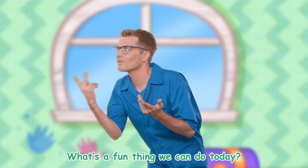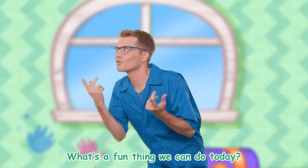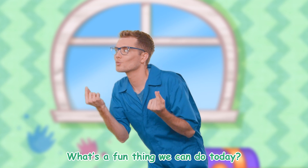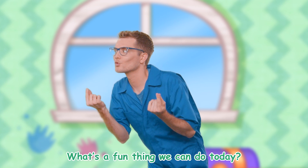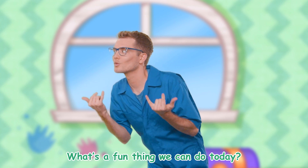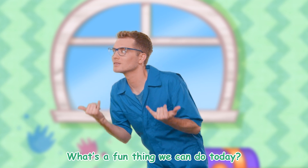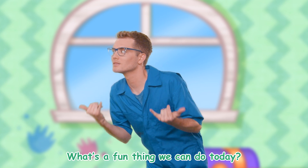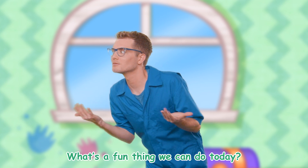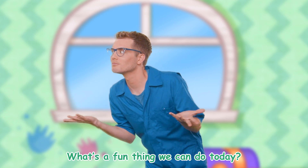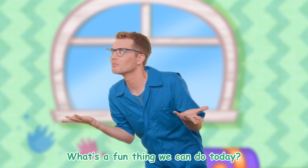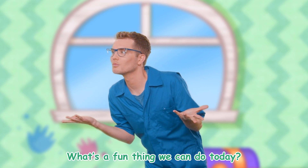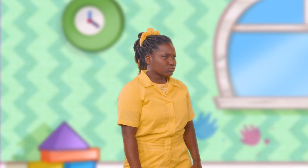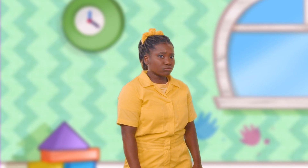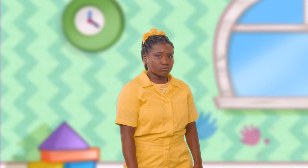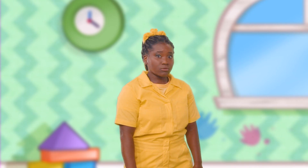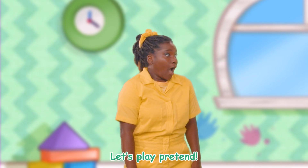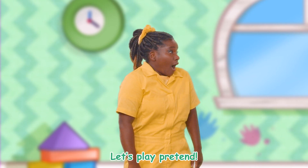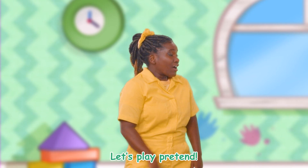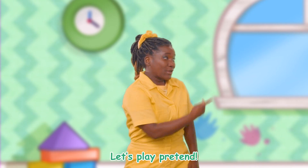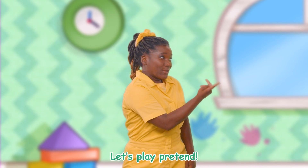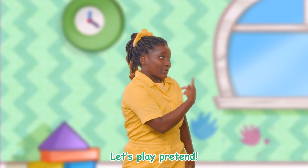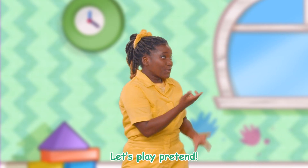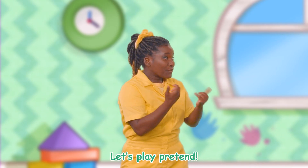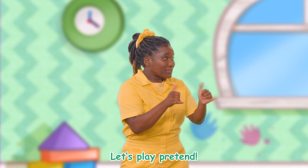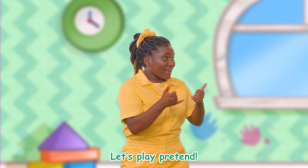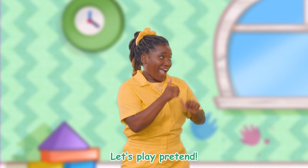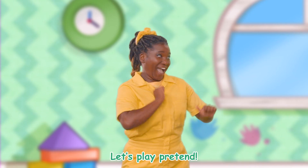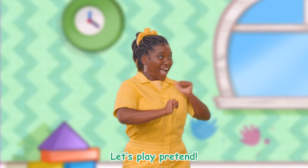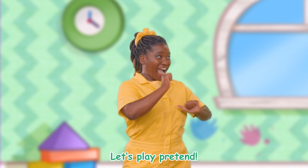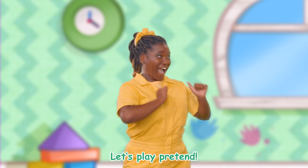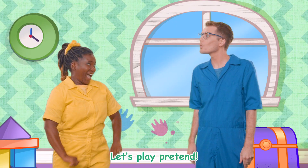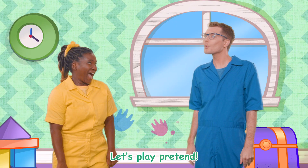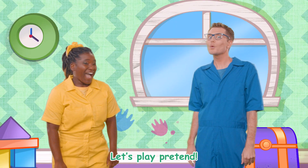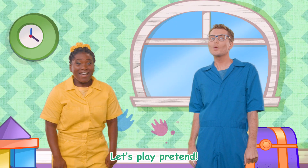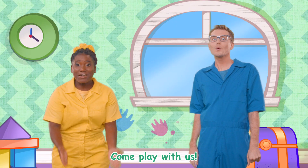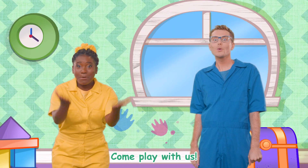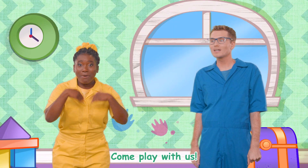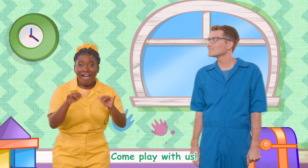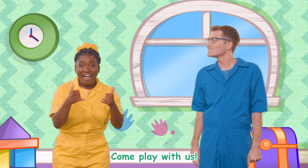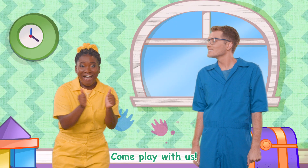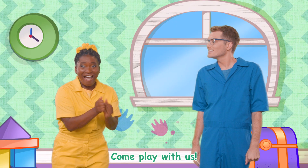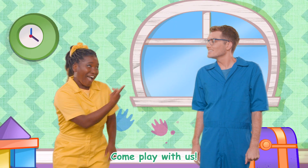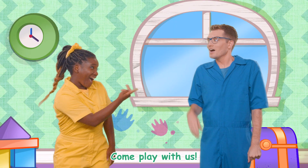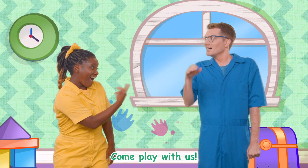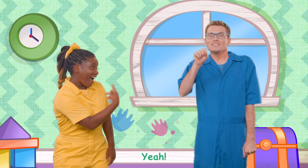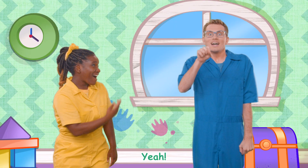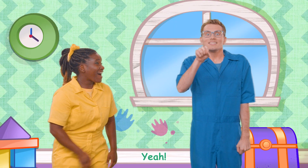thing we can do today? Ah, let's play pretend! Come play with us! Yeah!